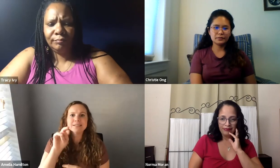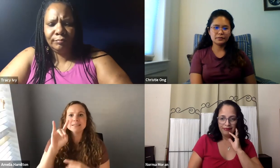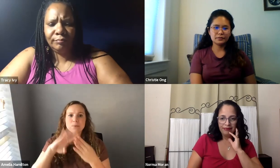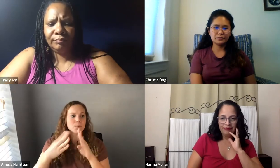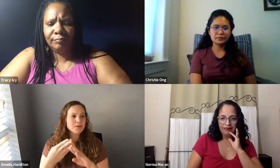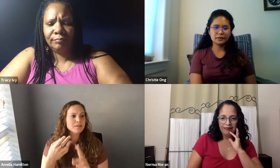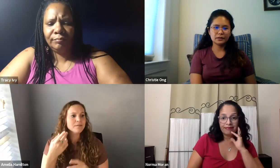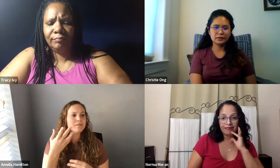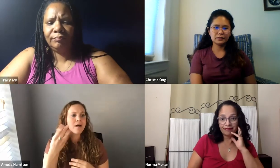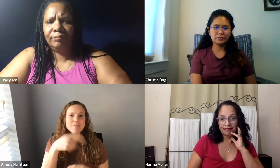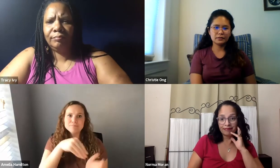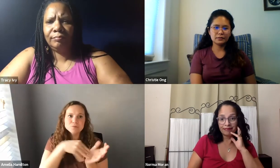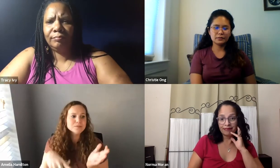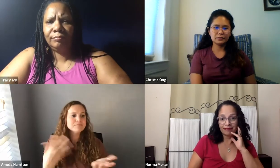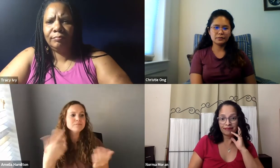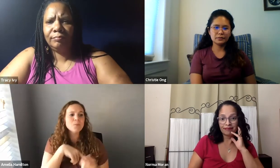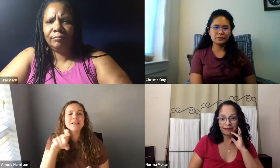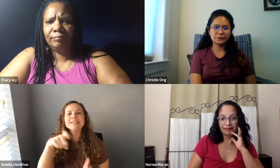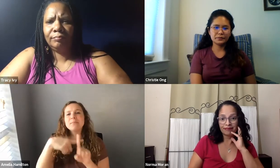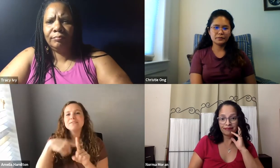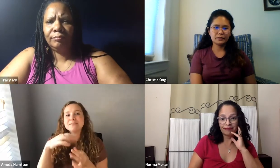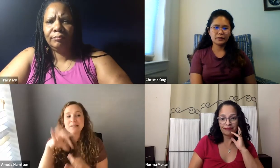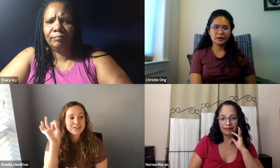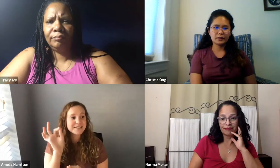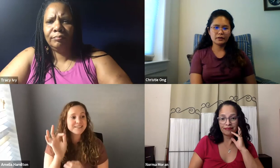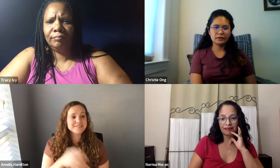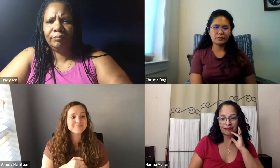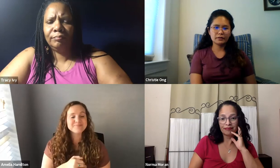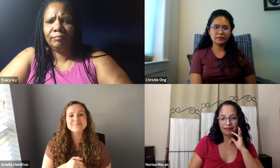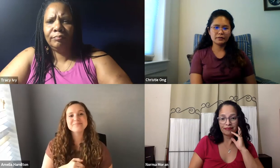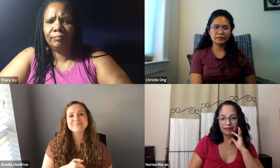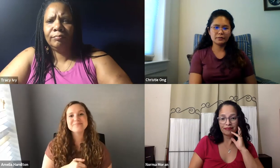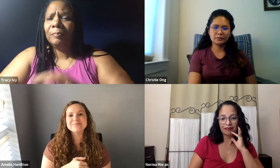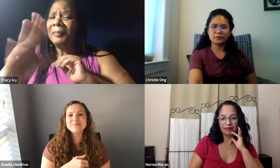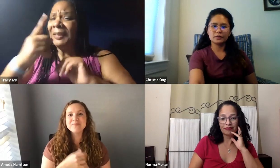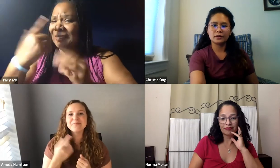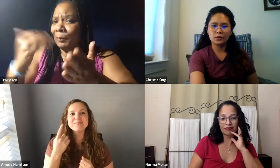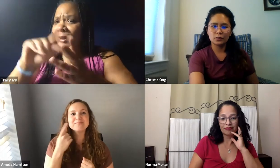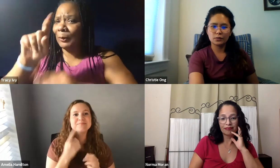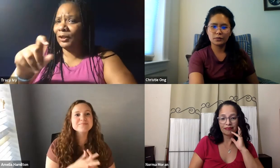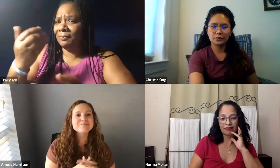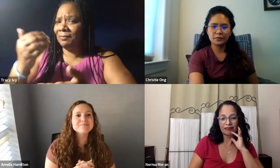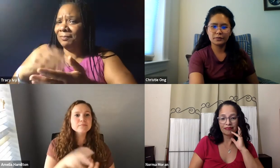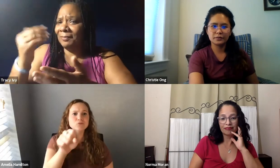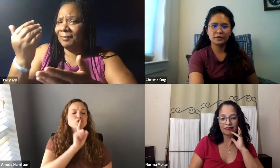would you leave the whole RIT and NTID community and its students? We need all the positive spirit we can get.